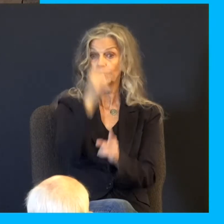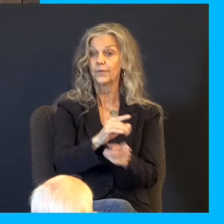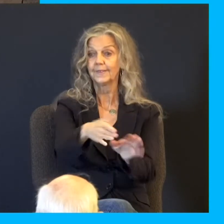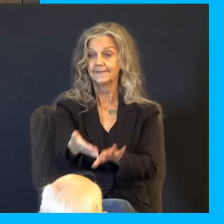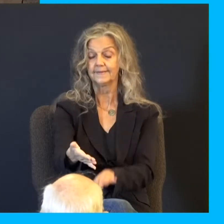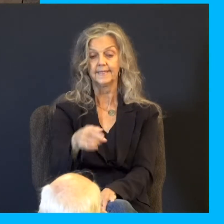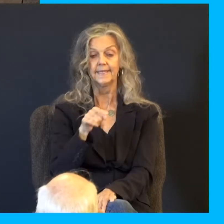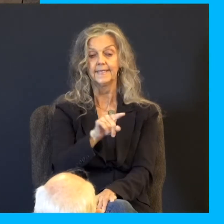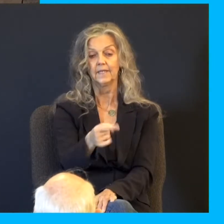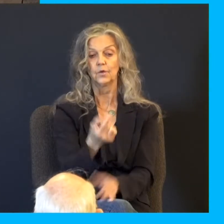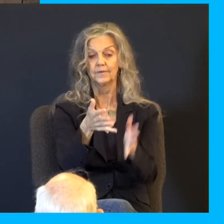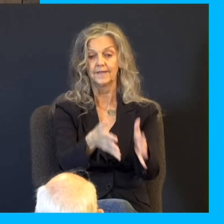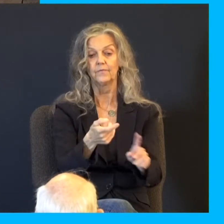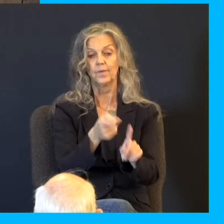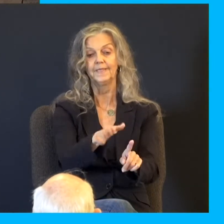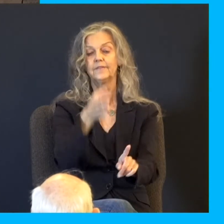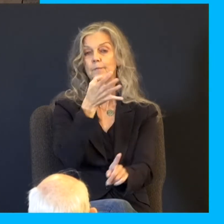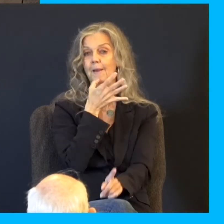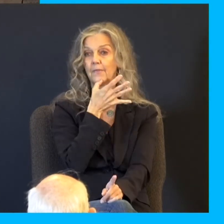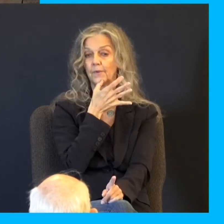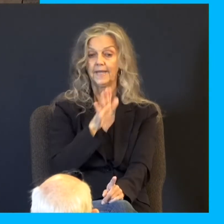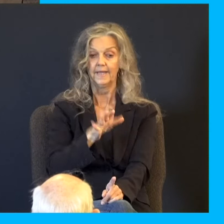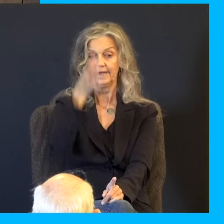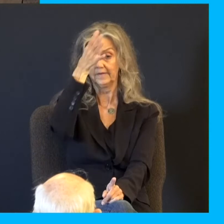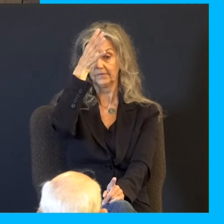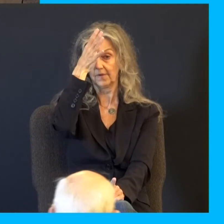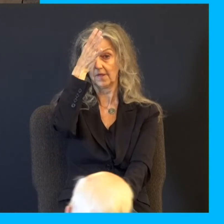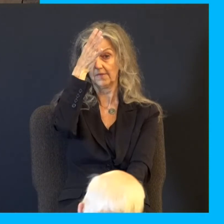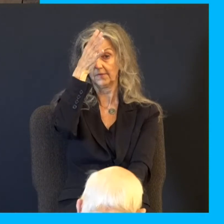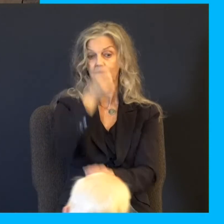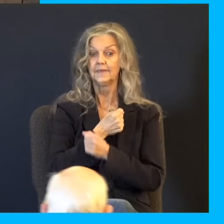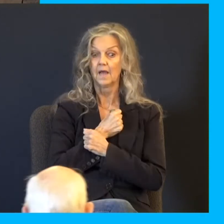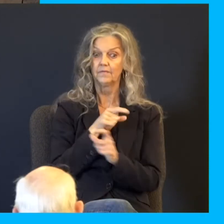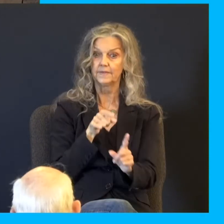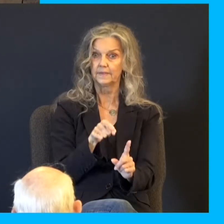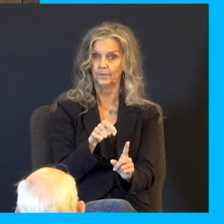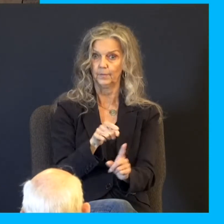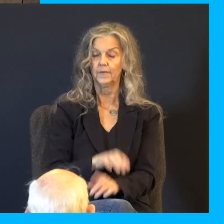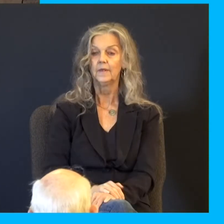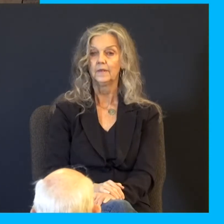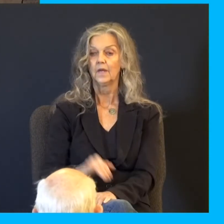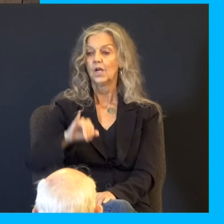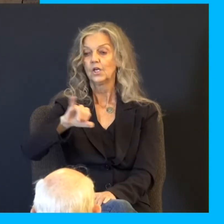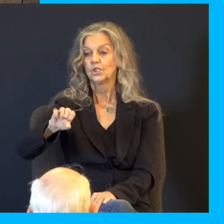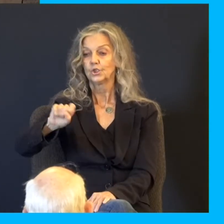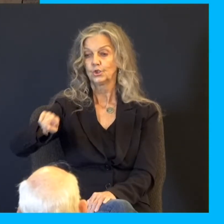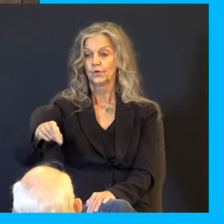alone is left of his mother, and his father, Ahab, loveth him. Joseph has now learned that in his absence,